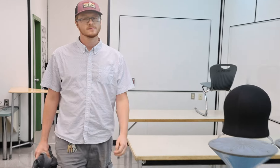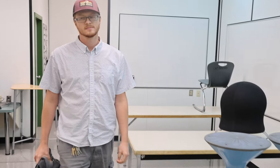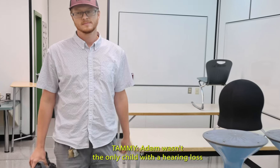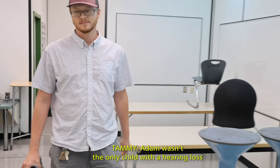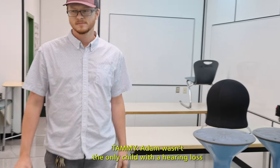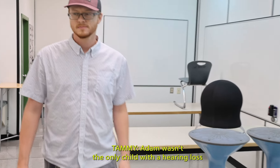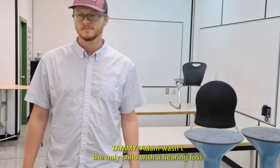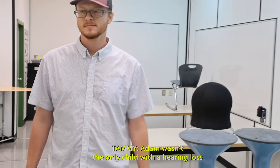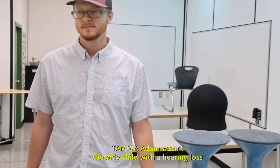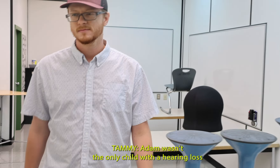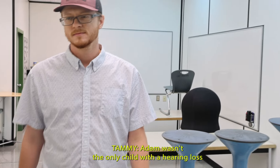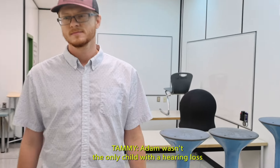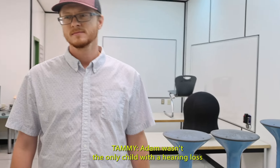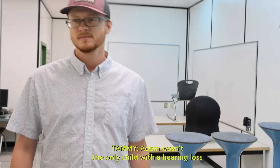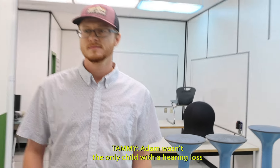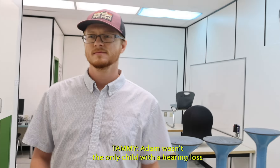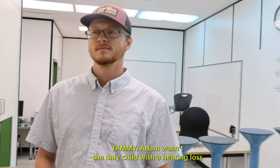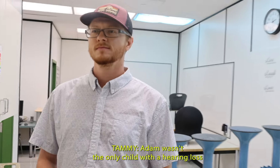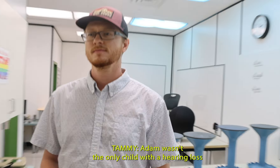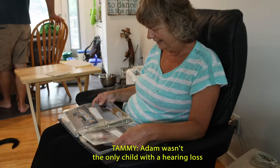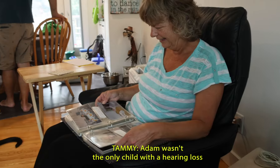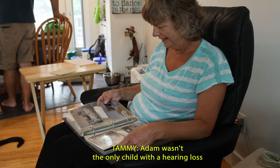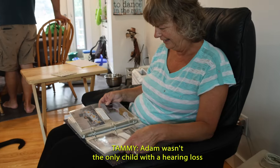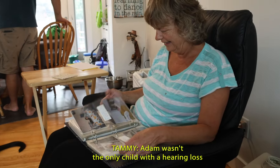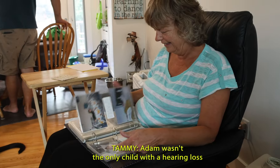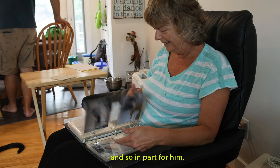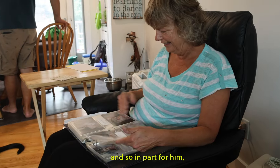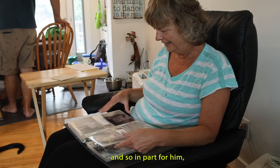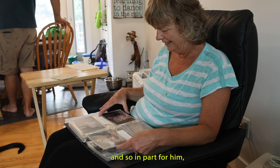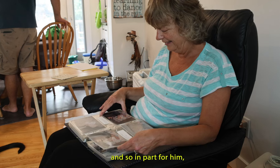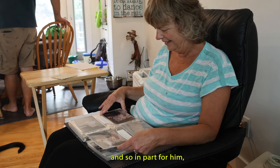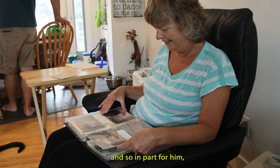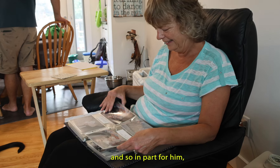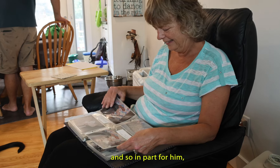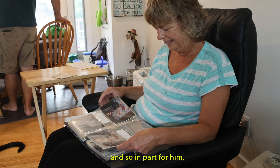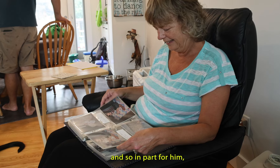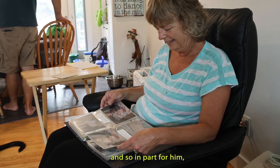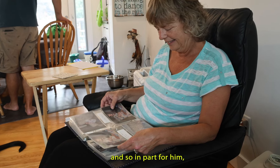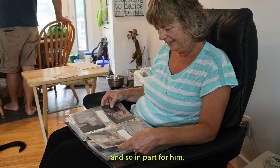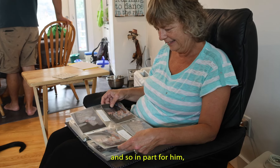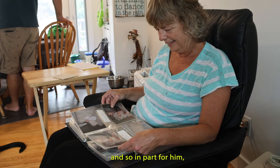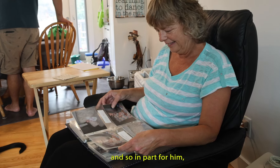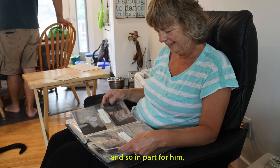Adam wasn't the only child with a hearing loss. And so in part for him,